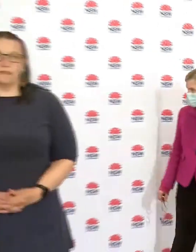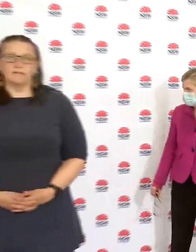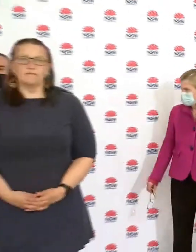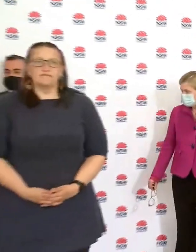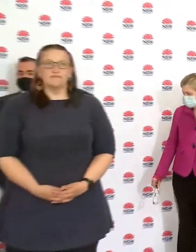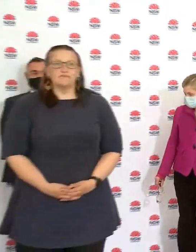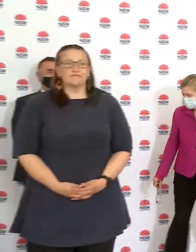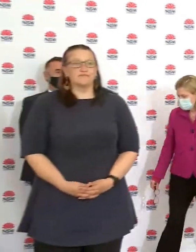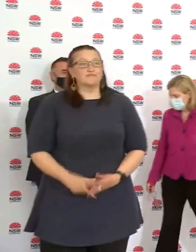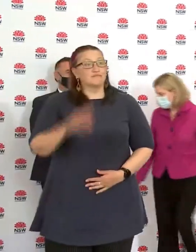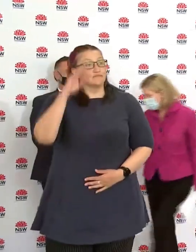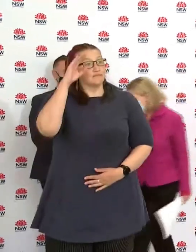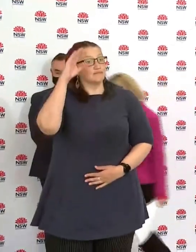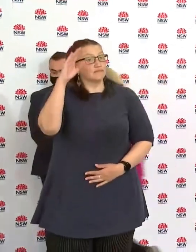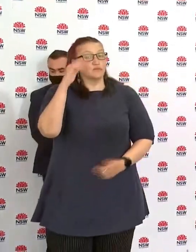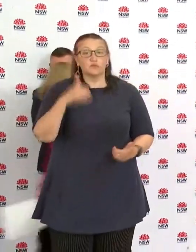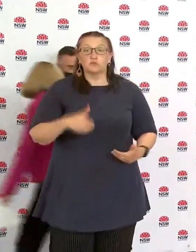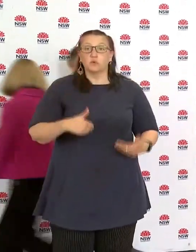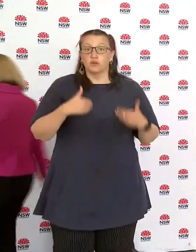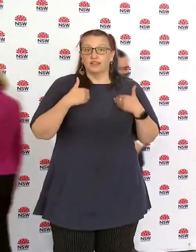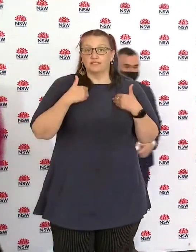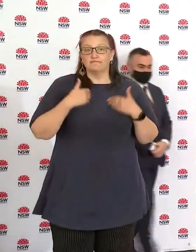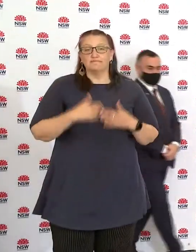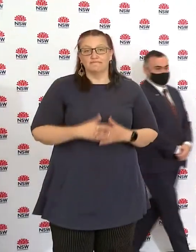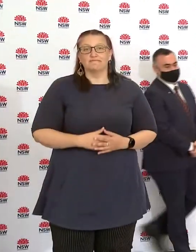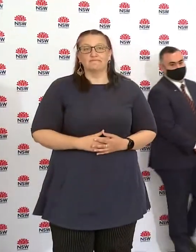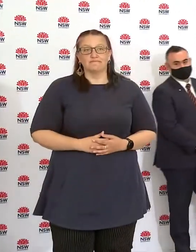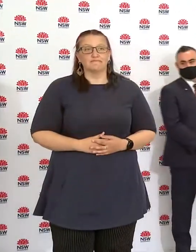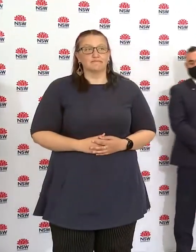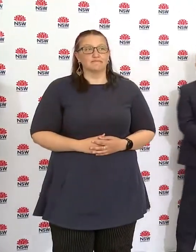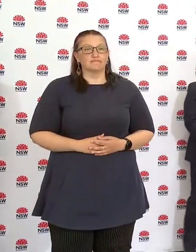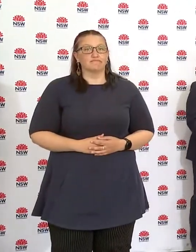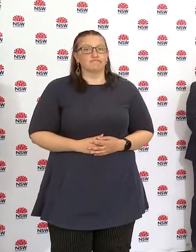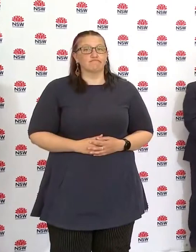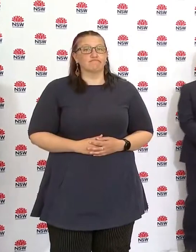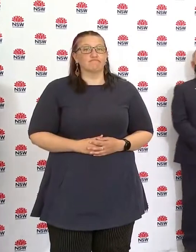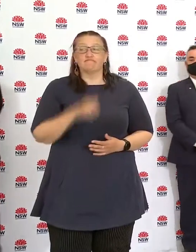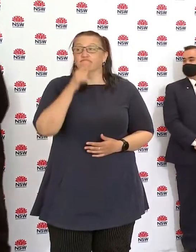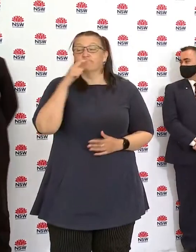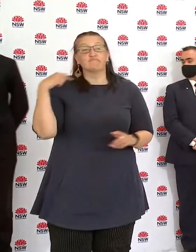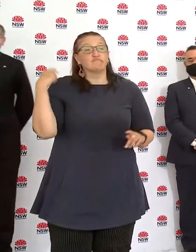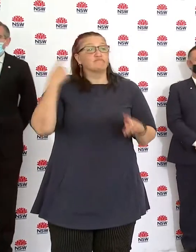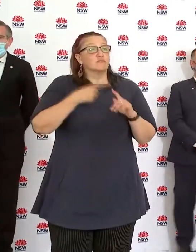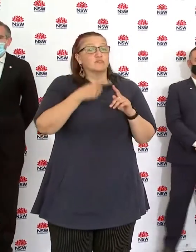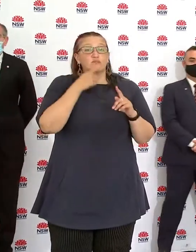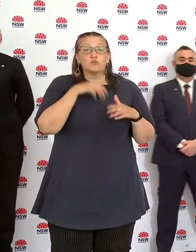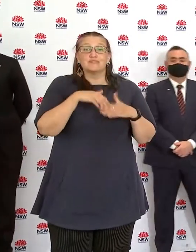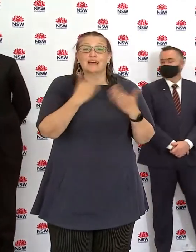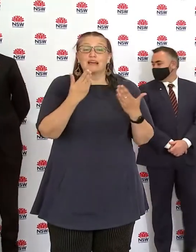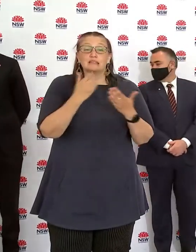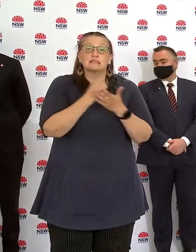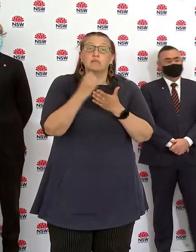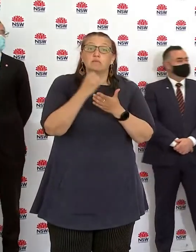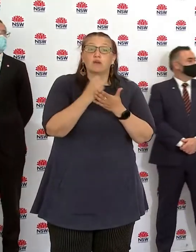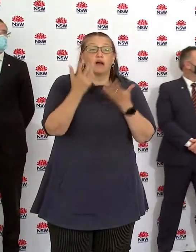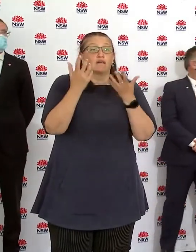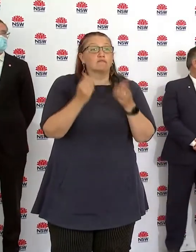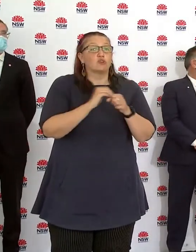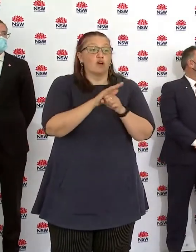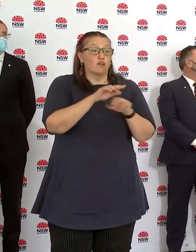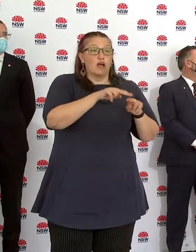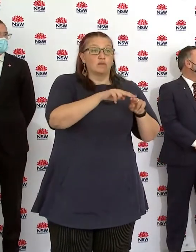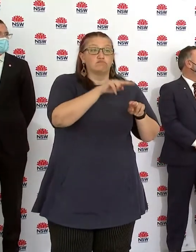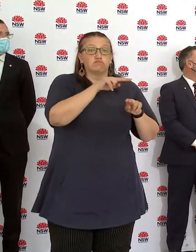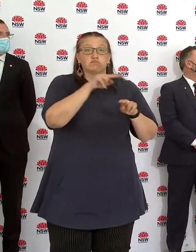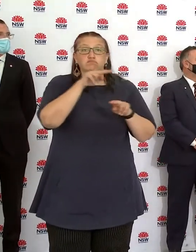Good morning, everybody. It was fairly obvious the way the numbers were going in the last few days that it would have not been possible for